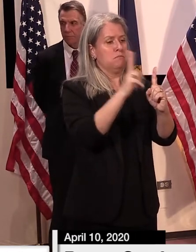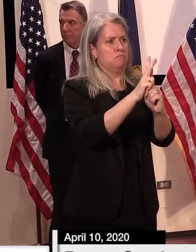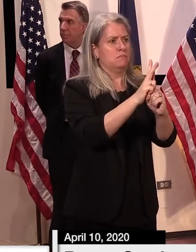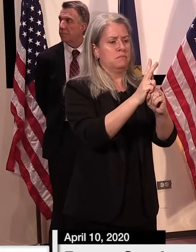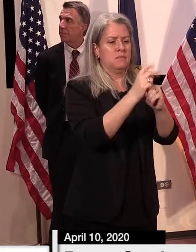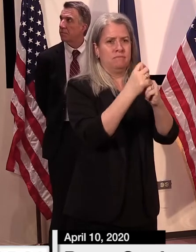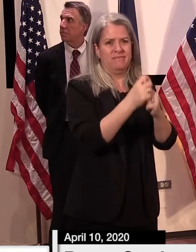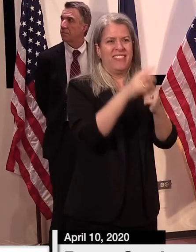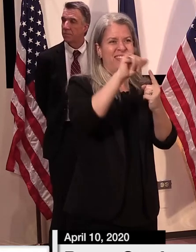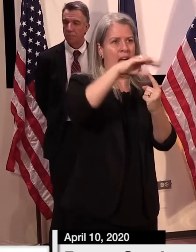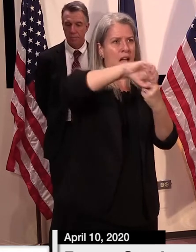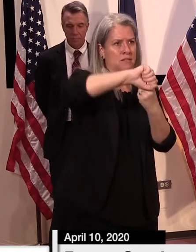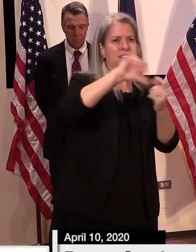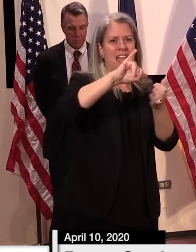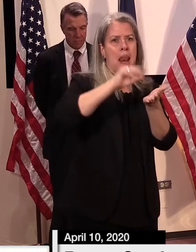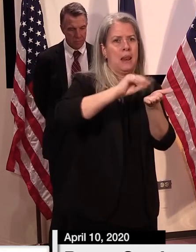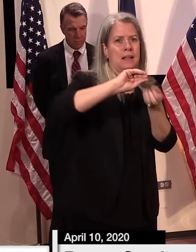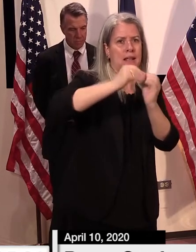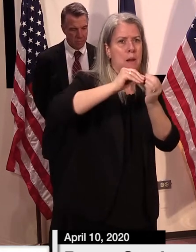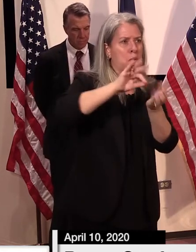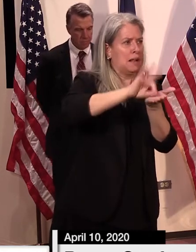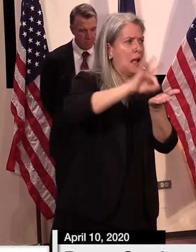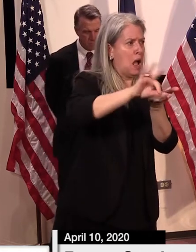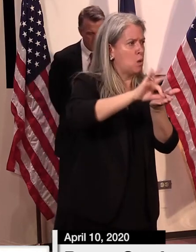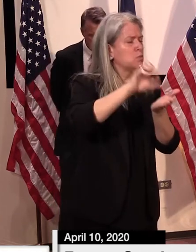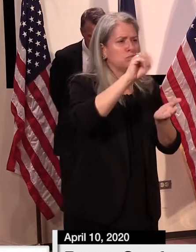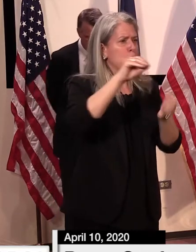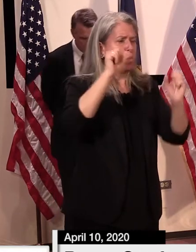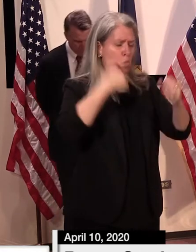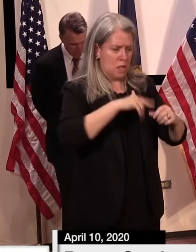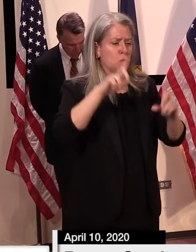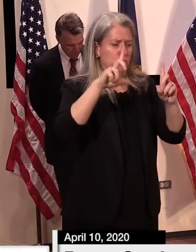capabilities that we have at the champlain valley fairground